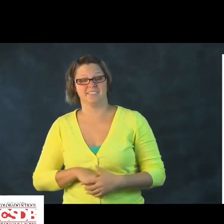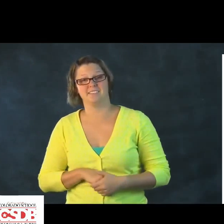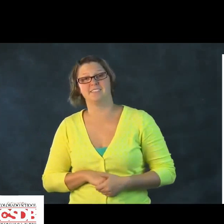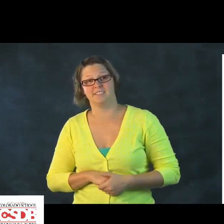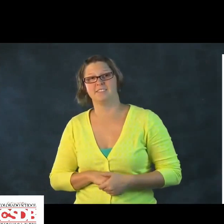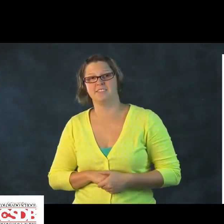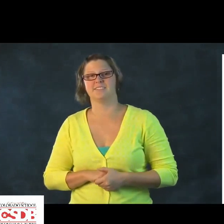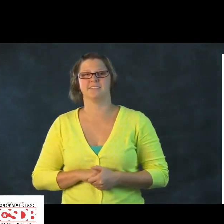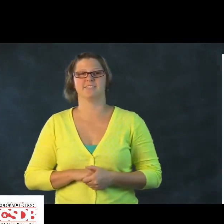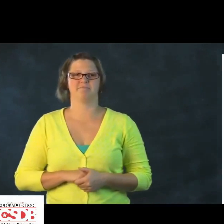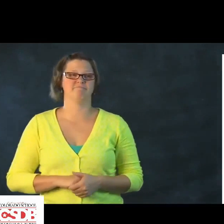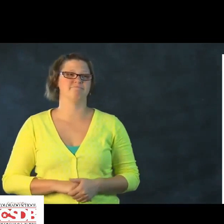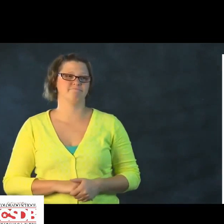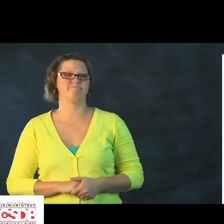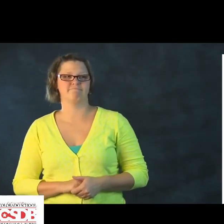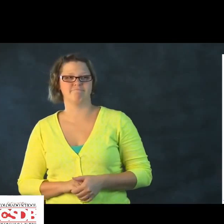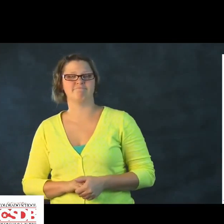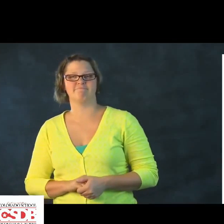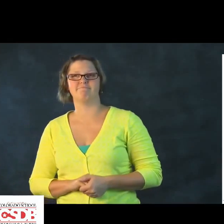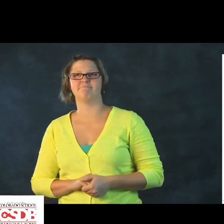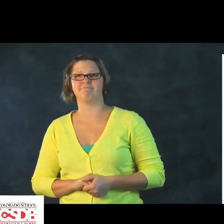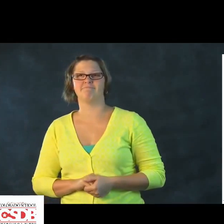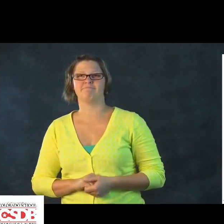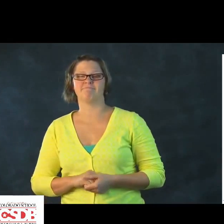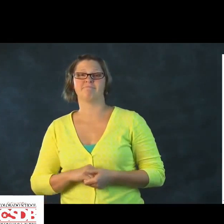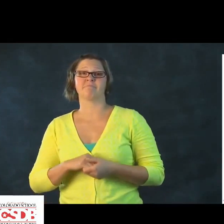there's not continuity on what language actually means.